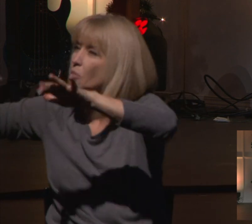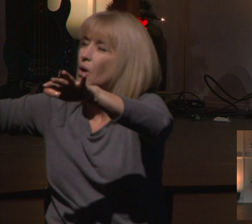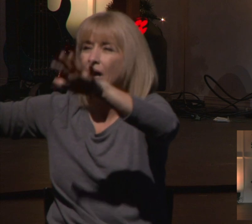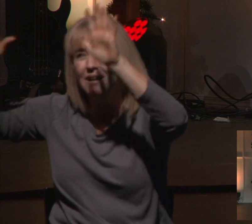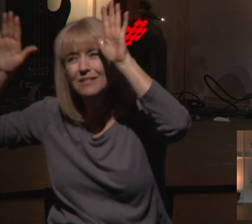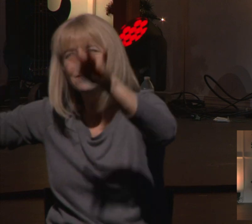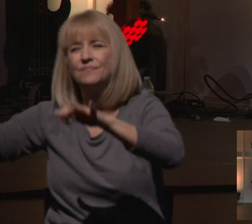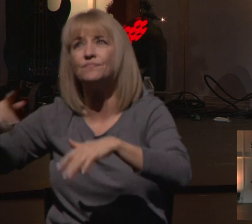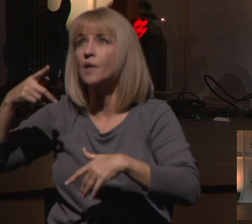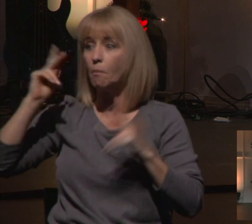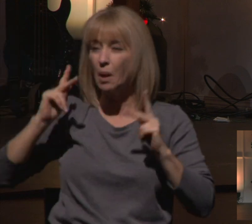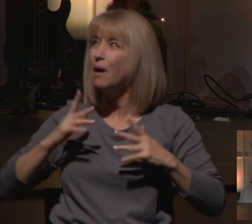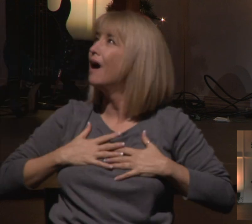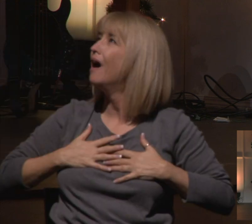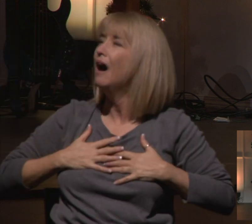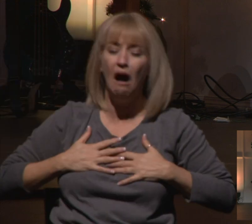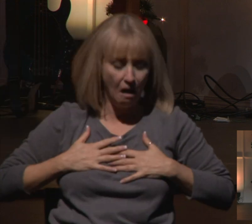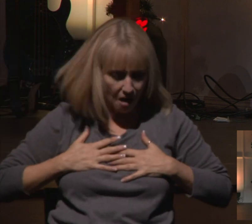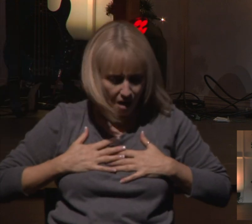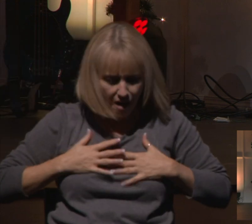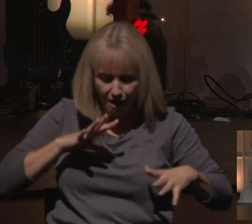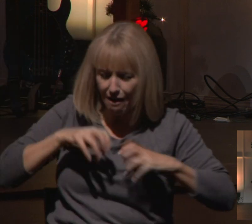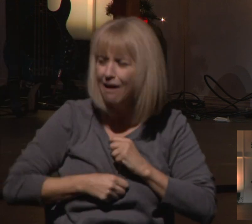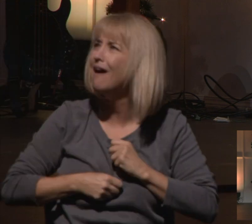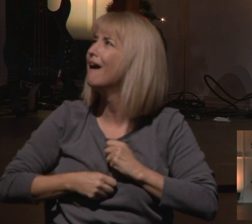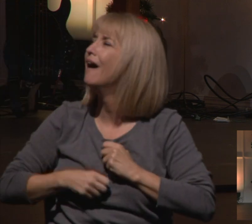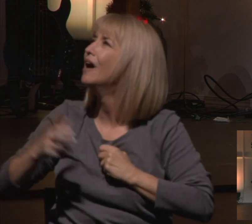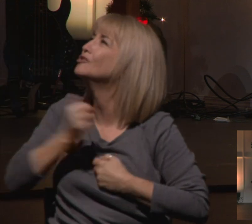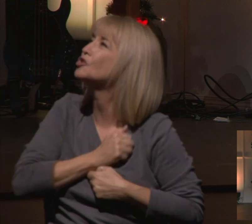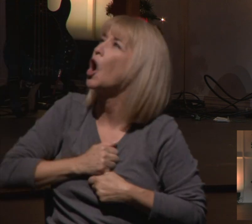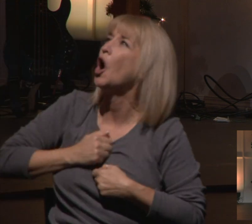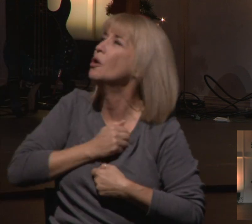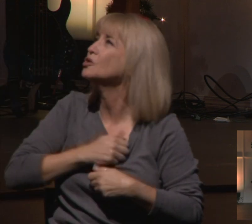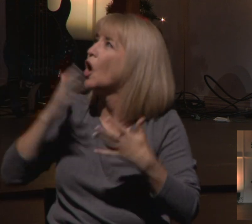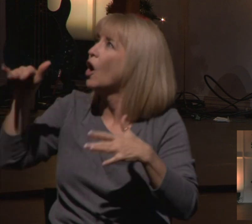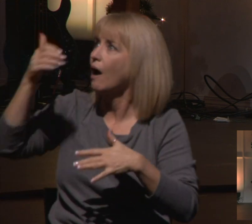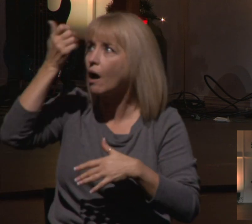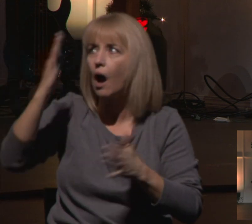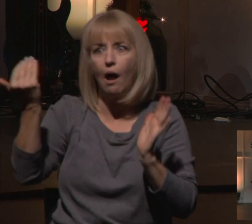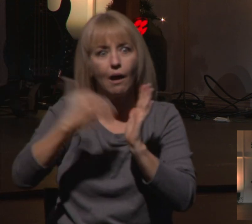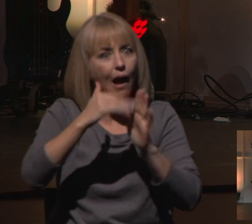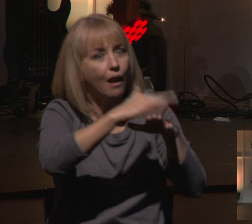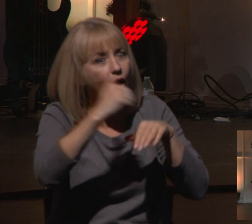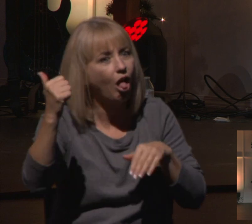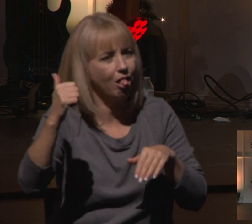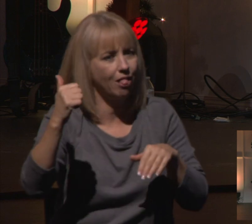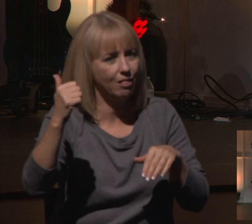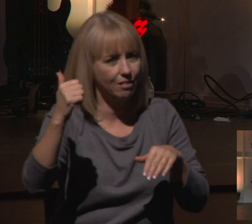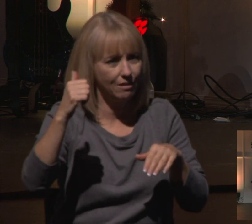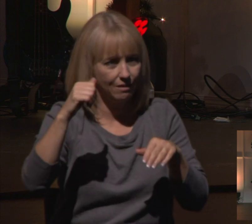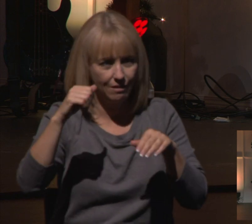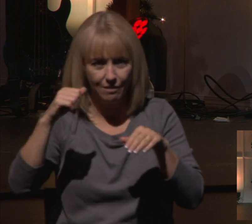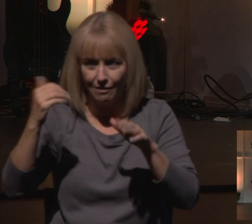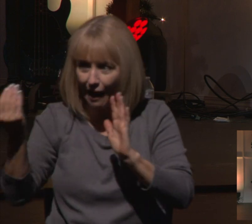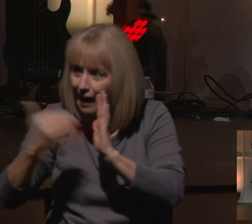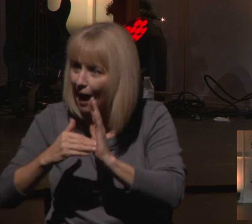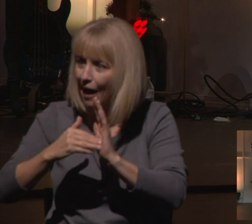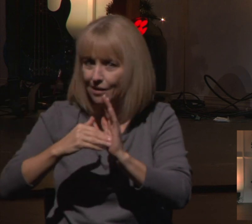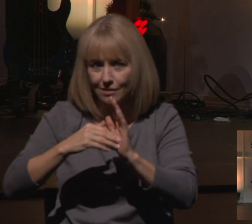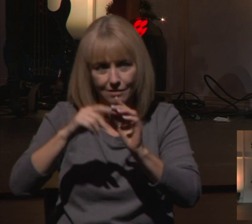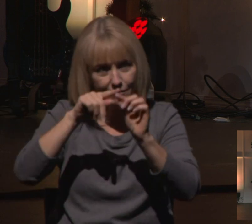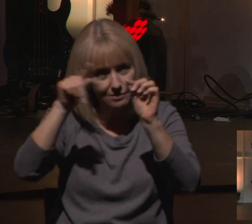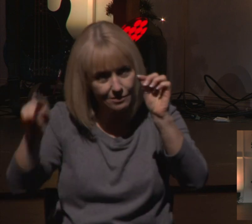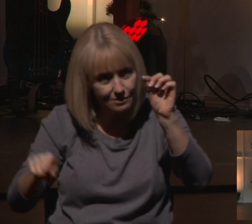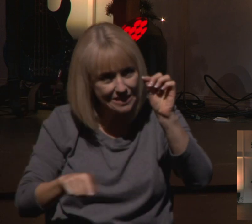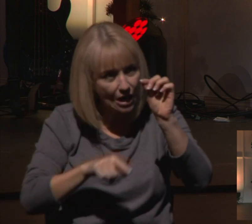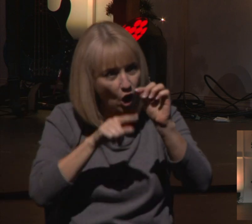and then God calls them all back home, and I believe this is the story that continues on throughout the history of Israel, but to be